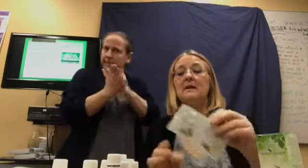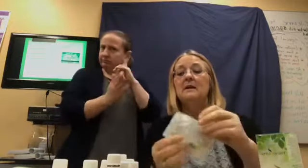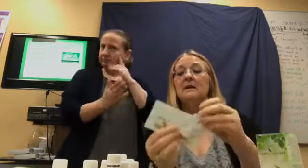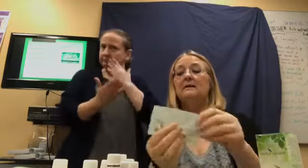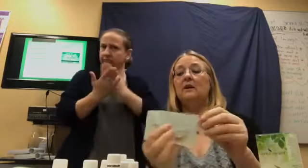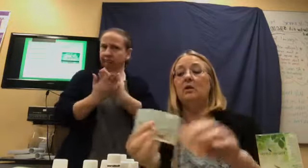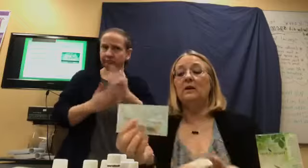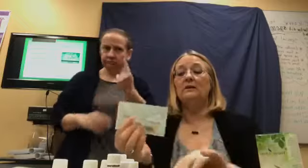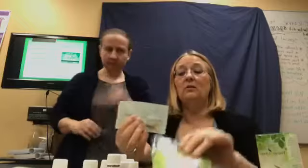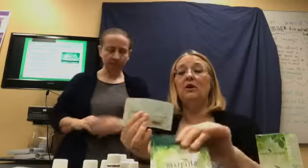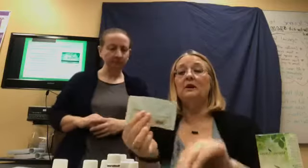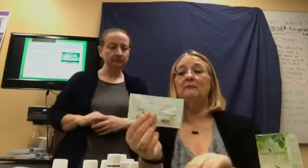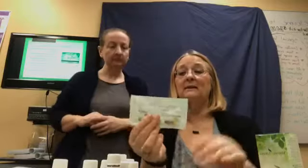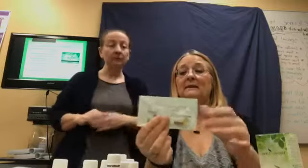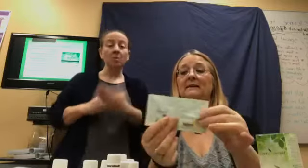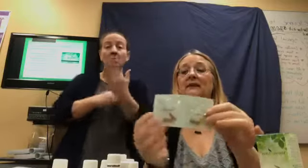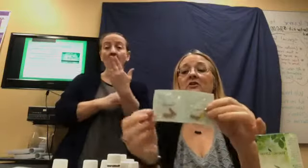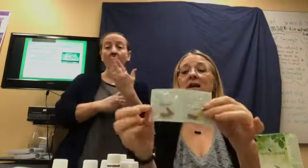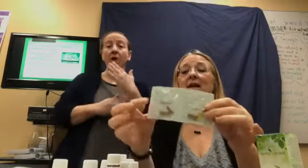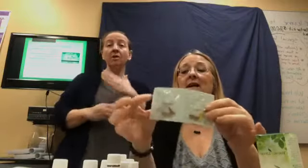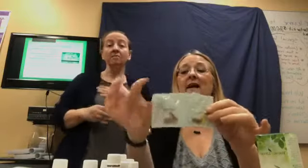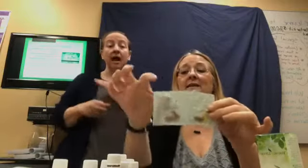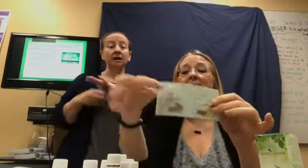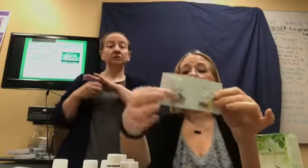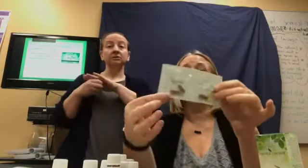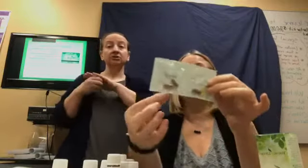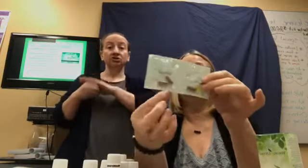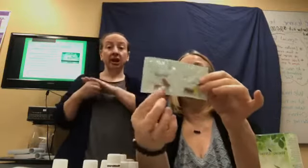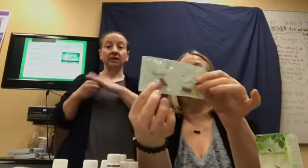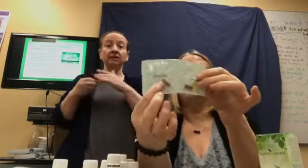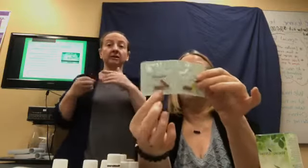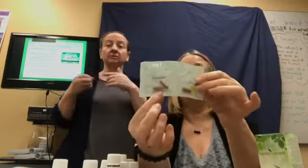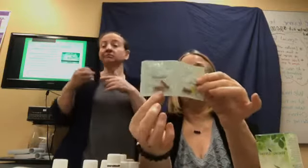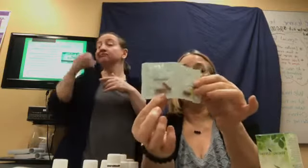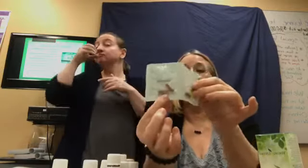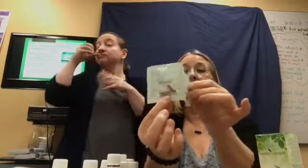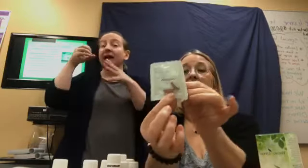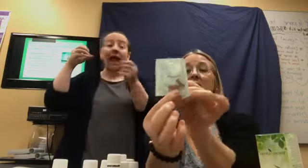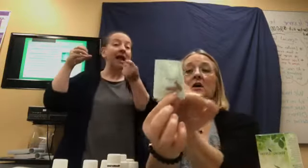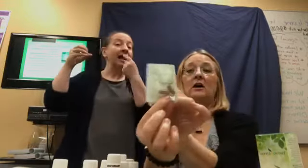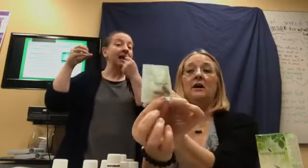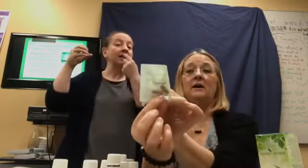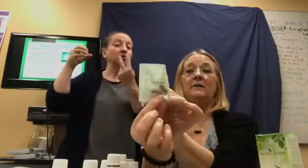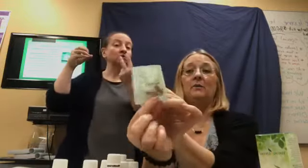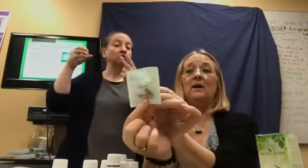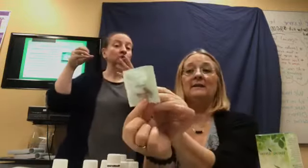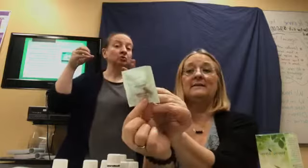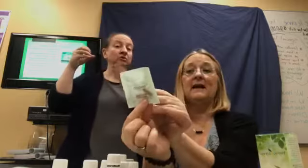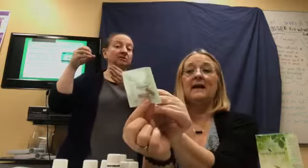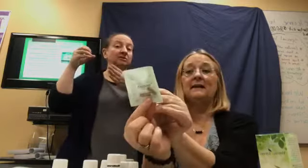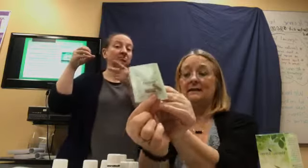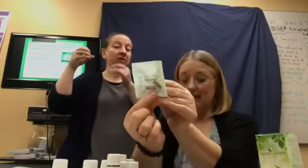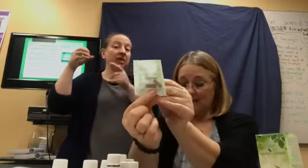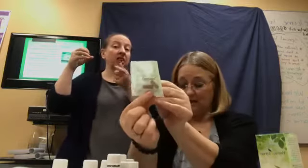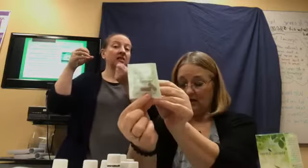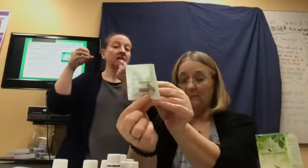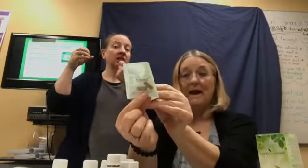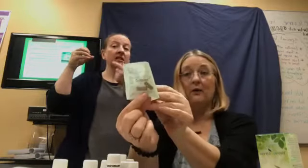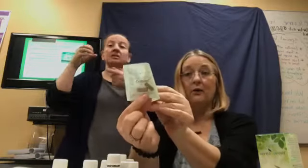So, in the morning, my Sleek Shake, I take, uh, the pills on the one side that are powder